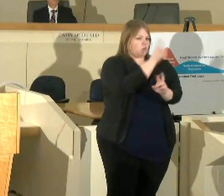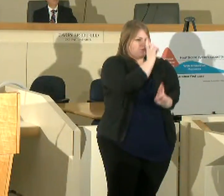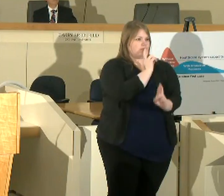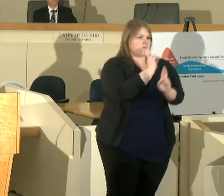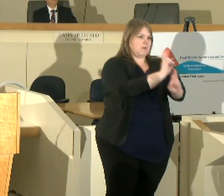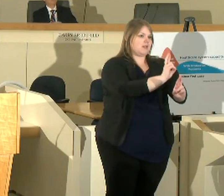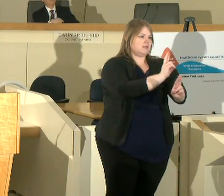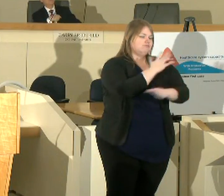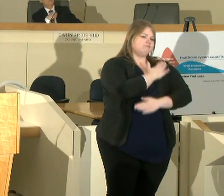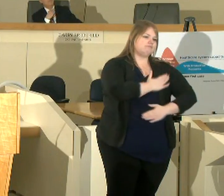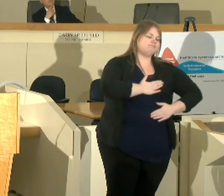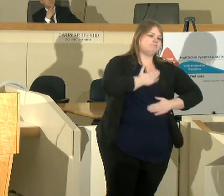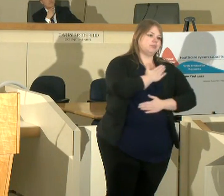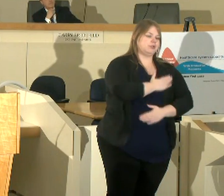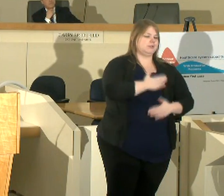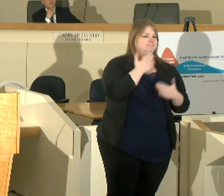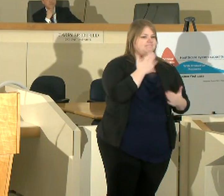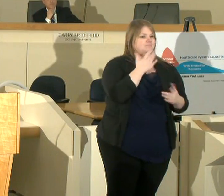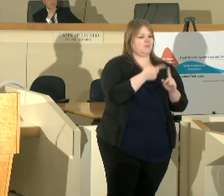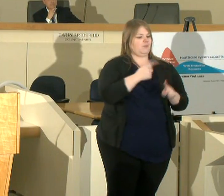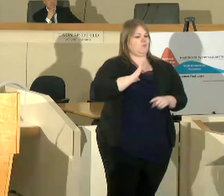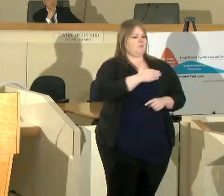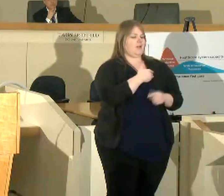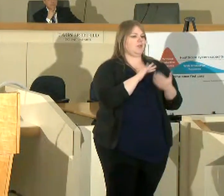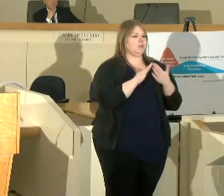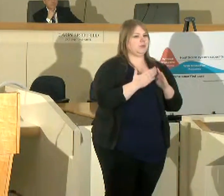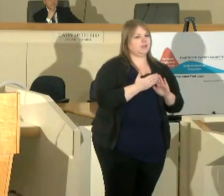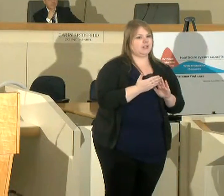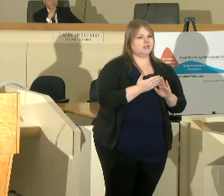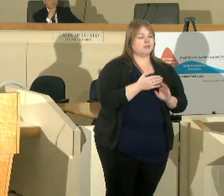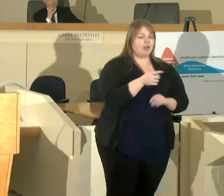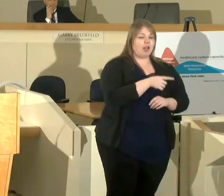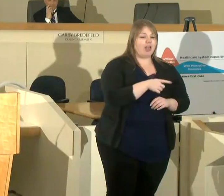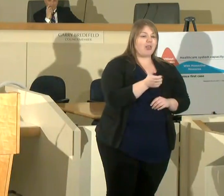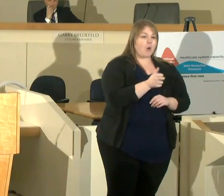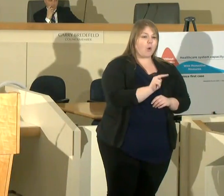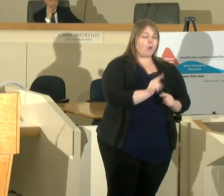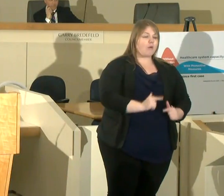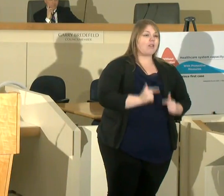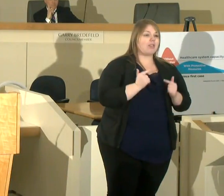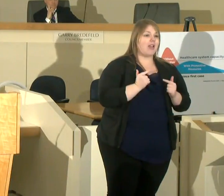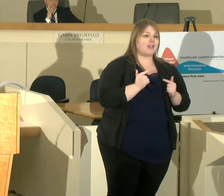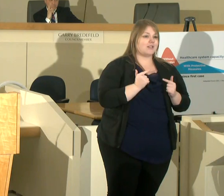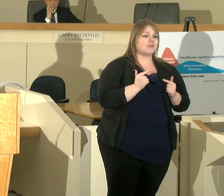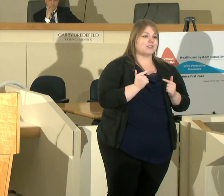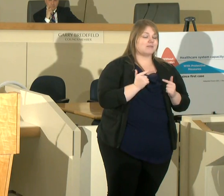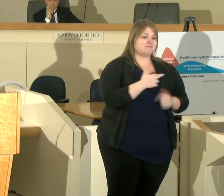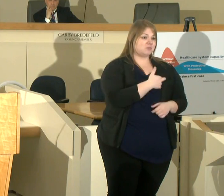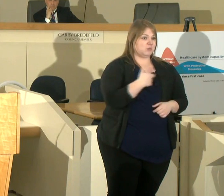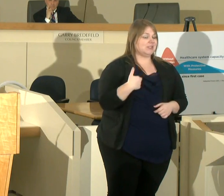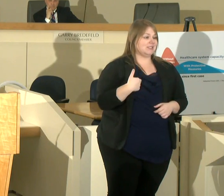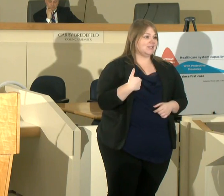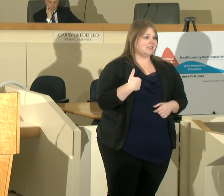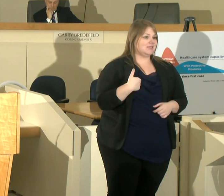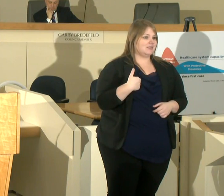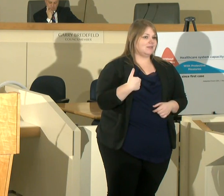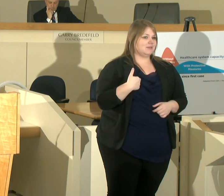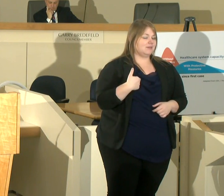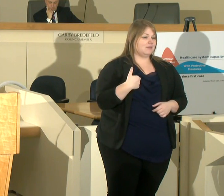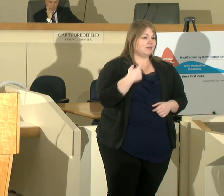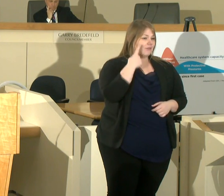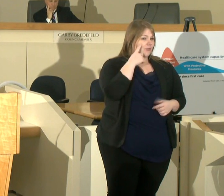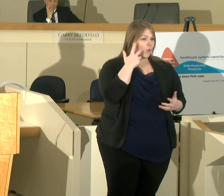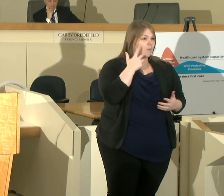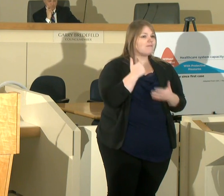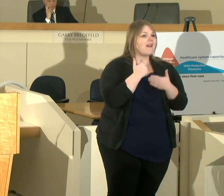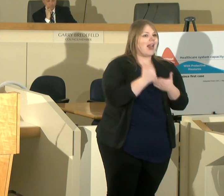and appreciation from our communities they are putting their own lives at risk to help